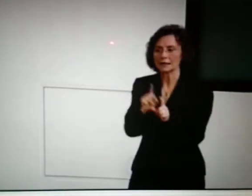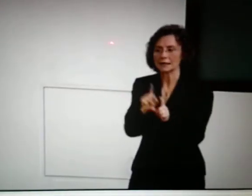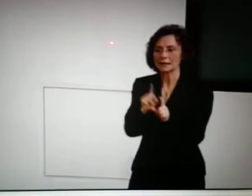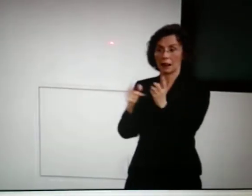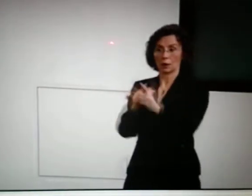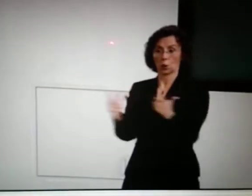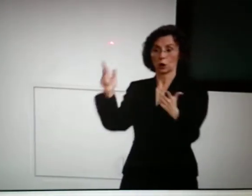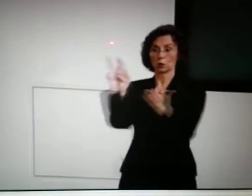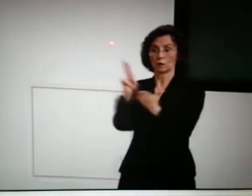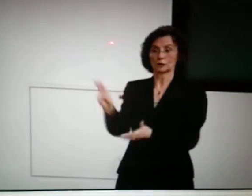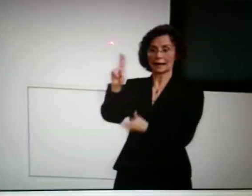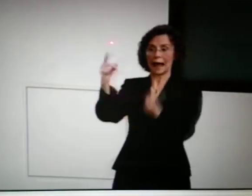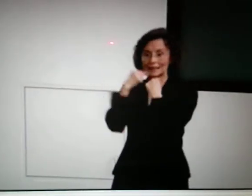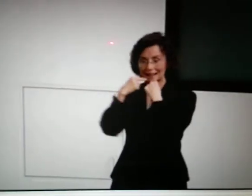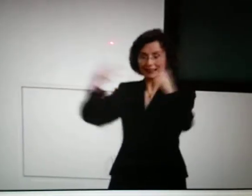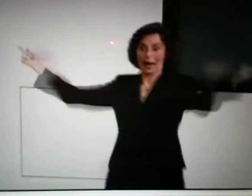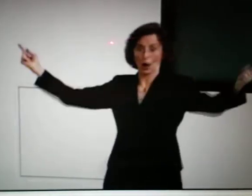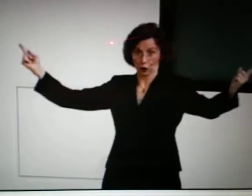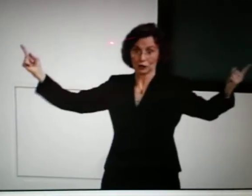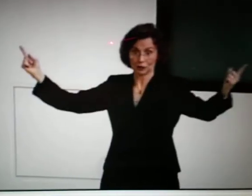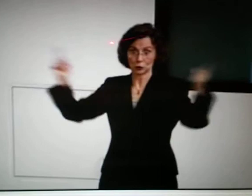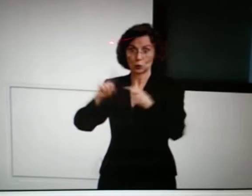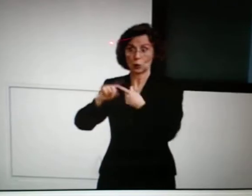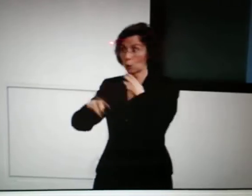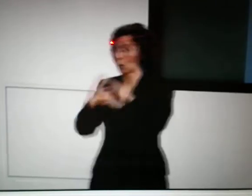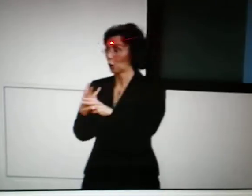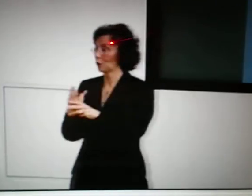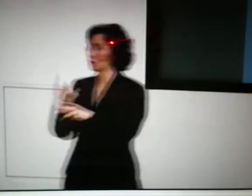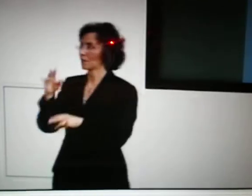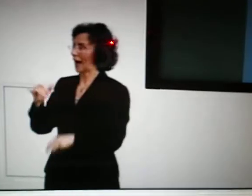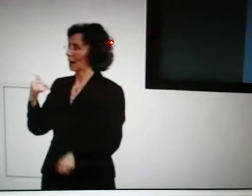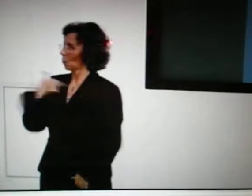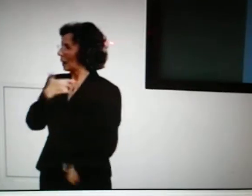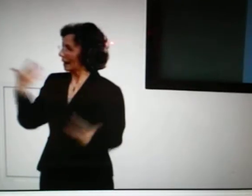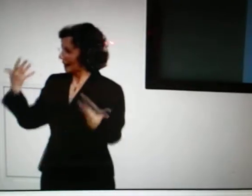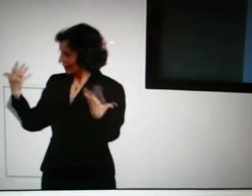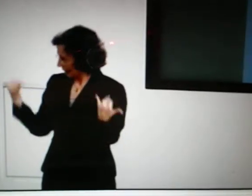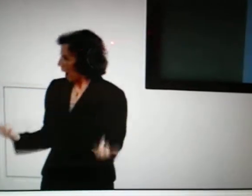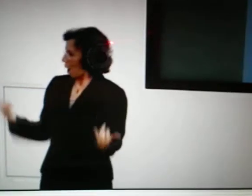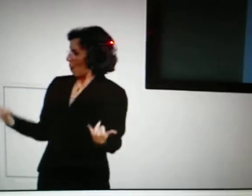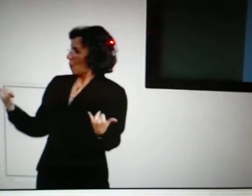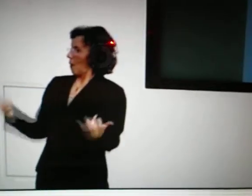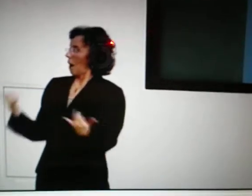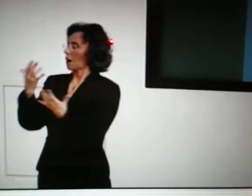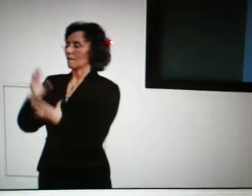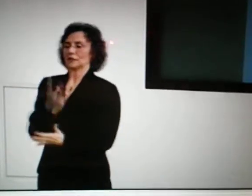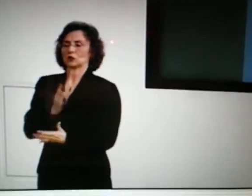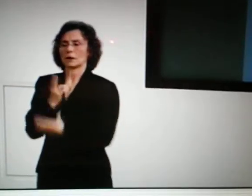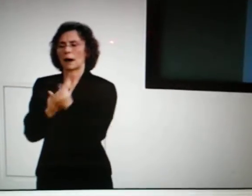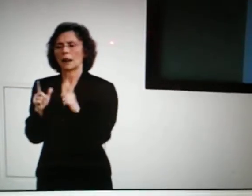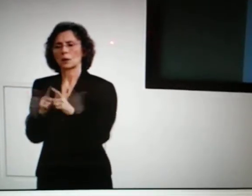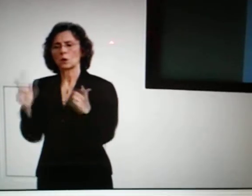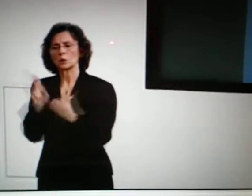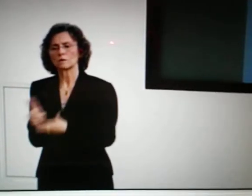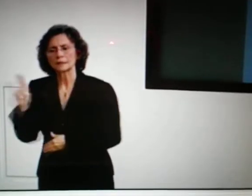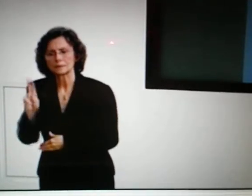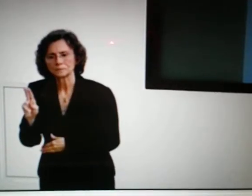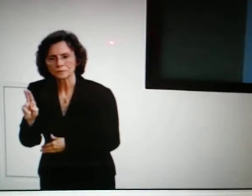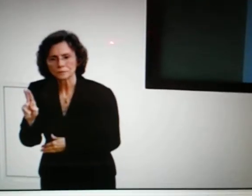We stamped our history as a bilingual university, and we announced to the world that we are officially